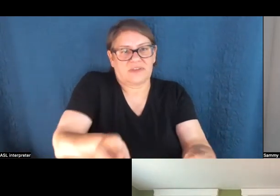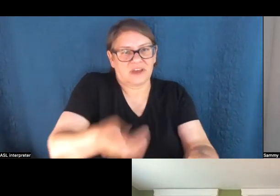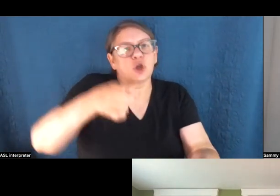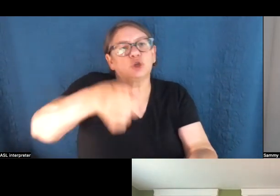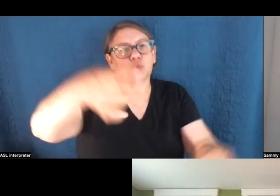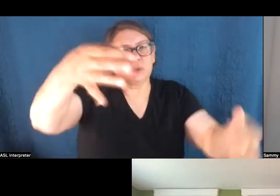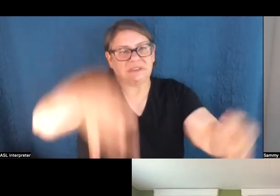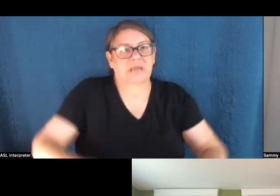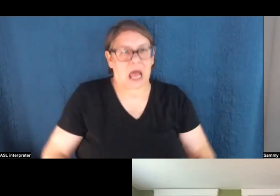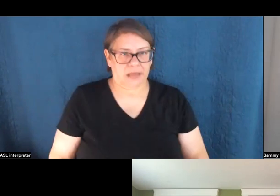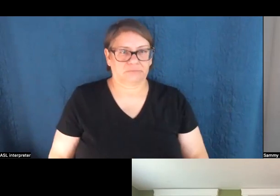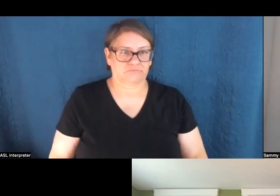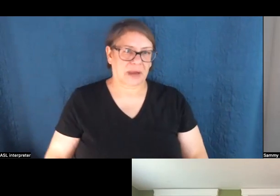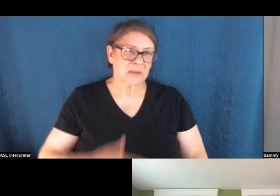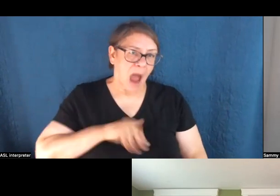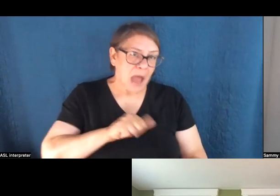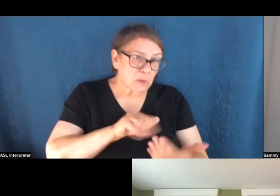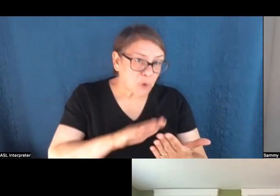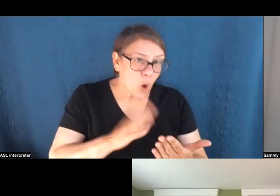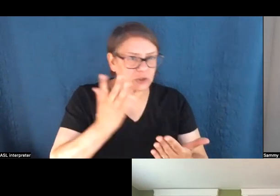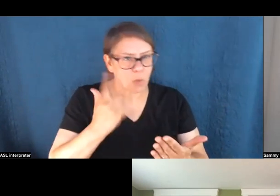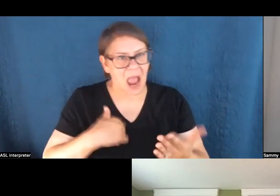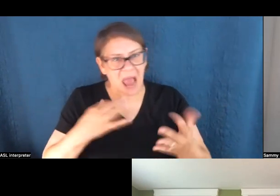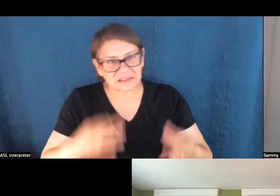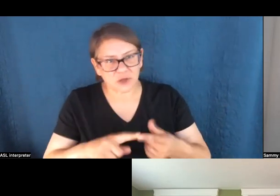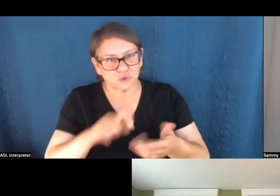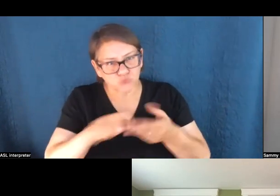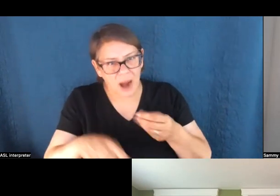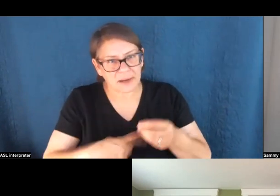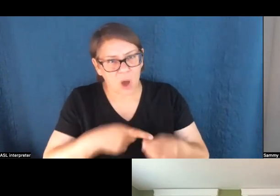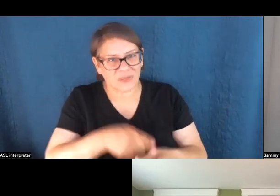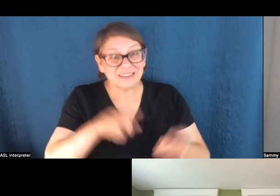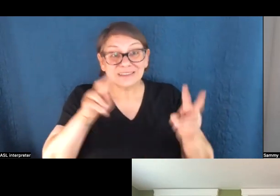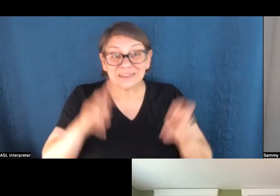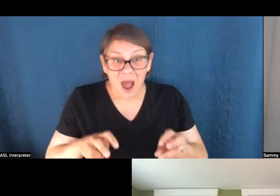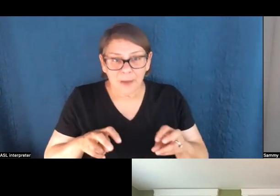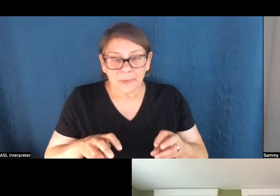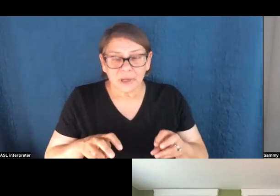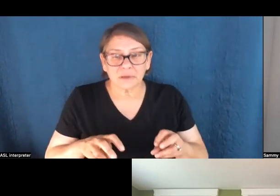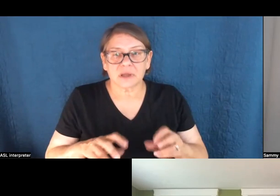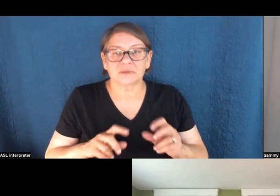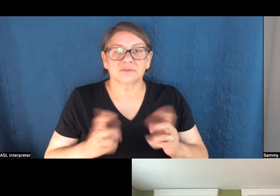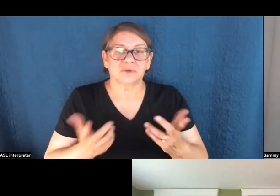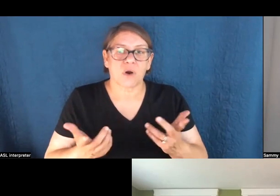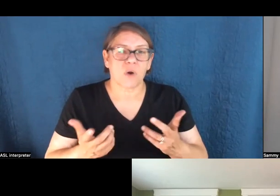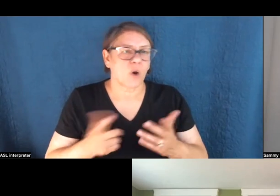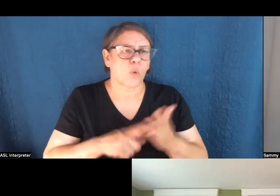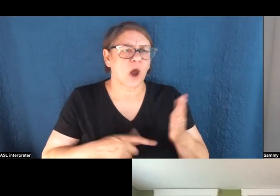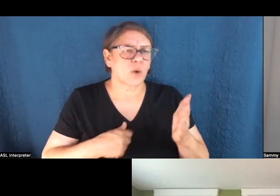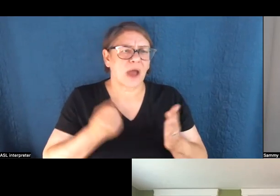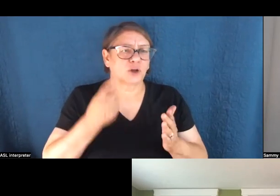know, here's sort of where I approach this from and why I'm writing about it in this way. And sort of what are some of the conclusions that I personally draw from this